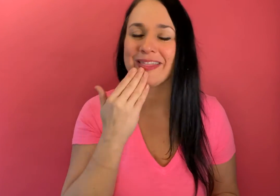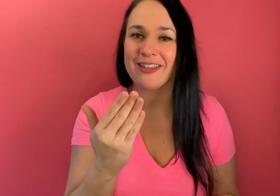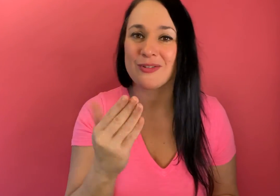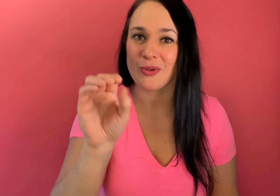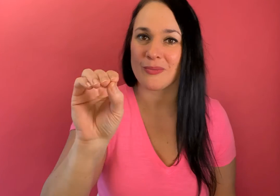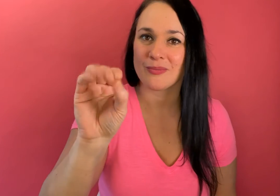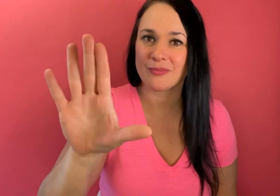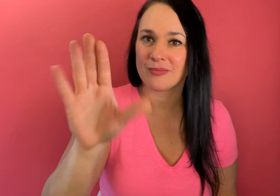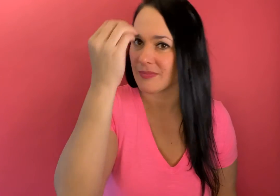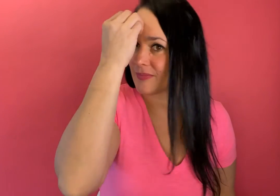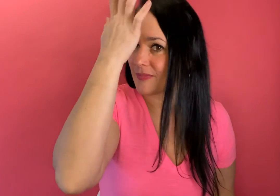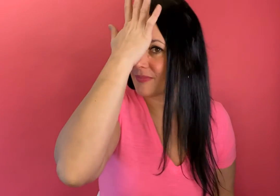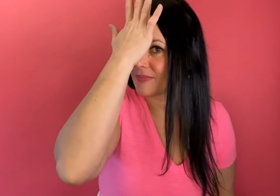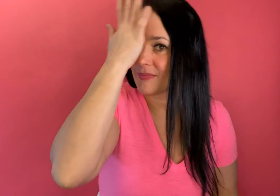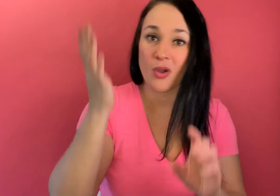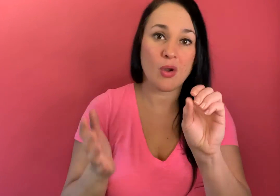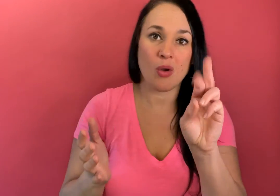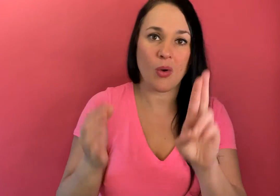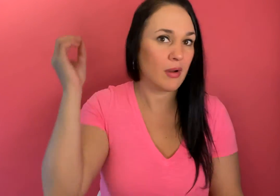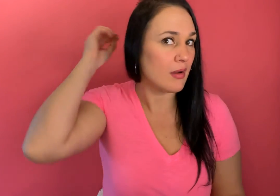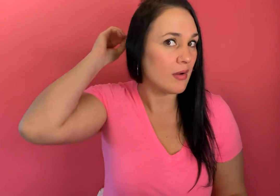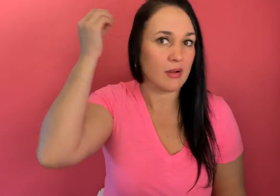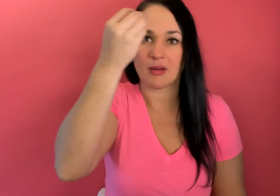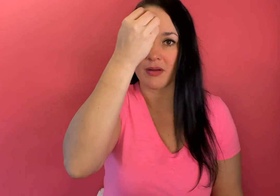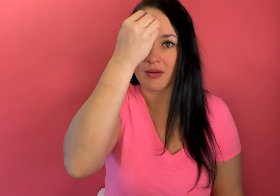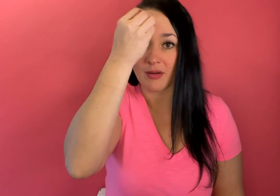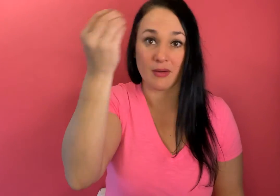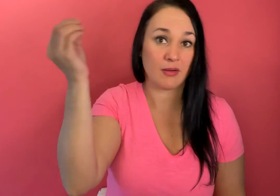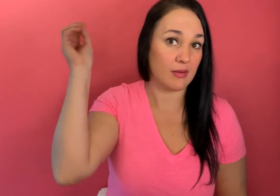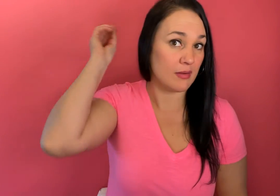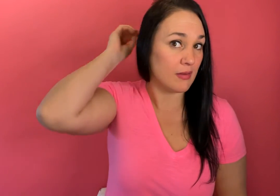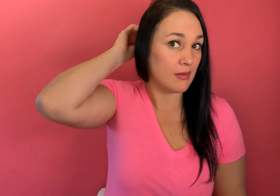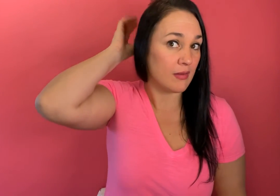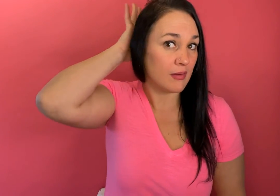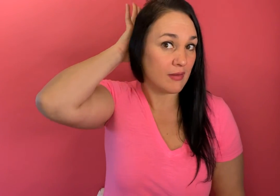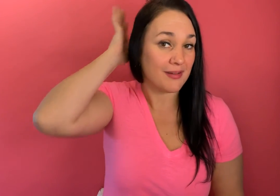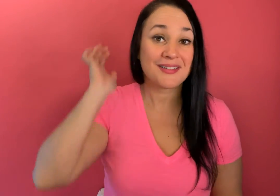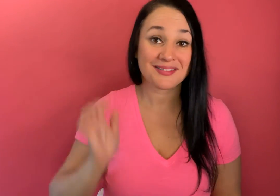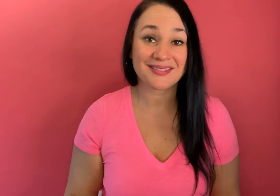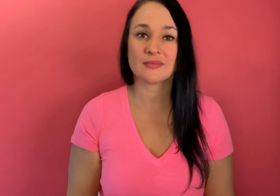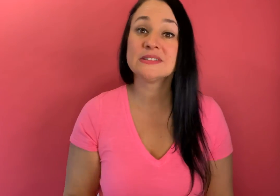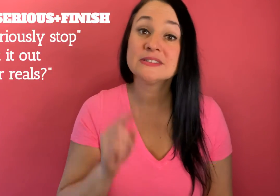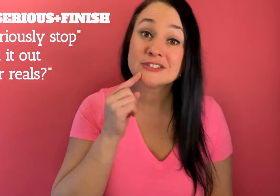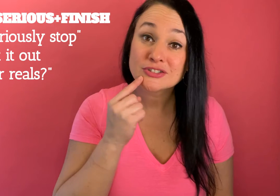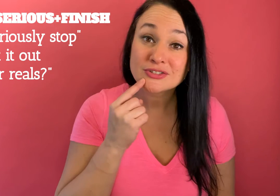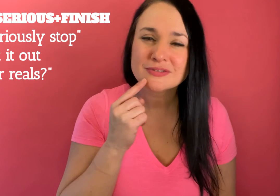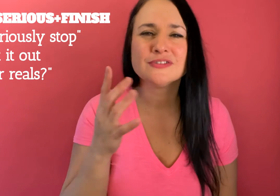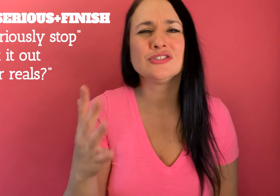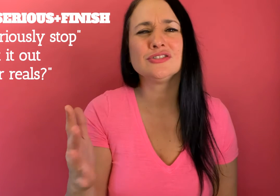with these hand shapes you could put it front or put in the back seriously finish or knock it